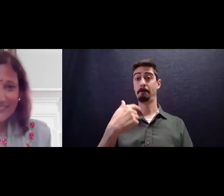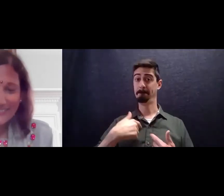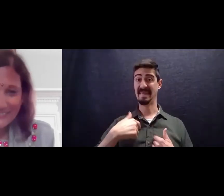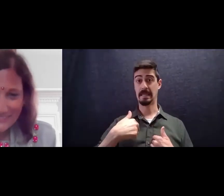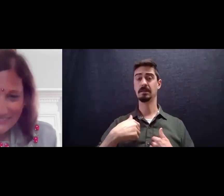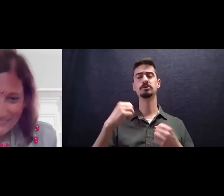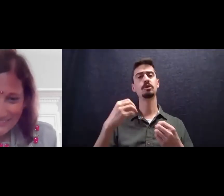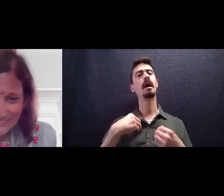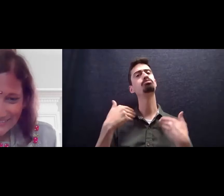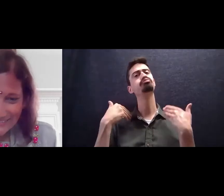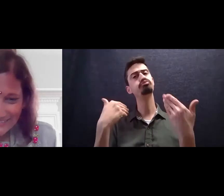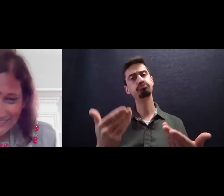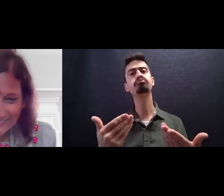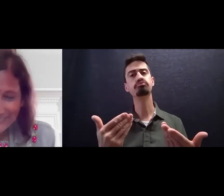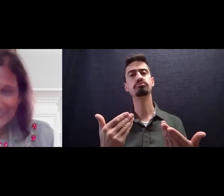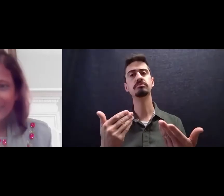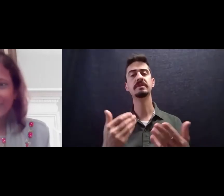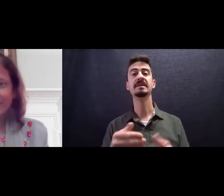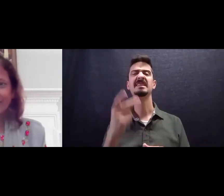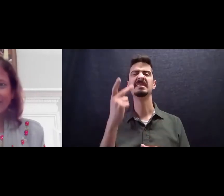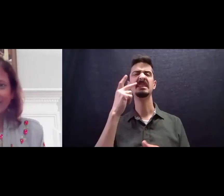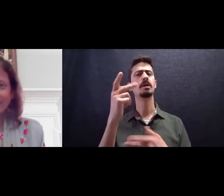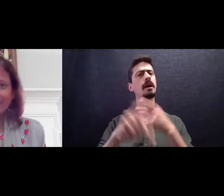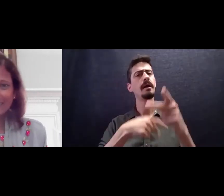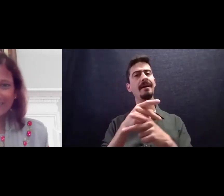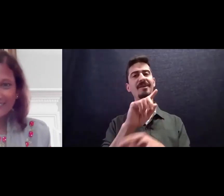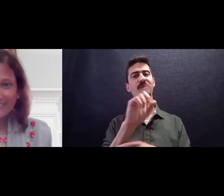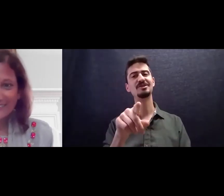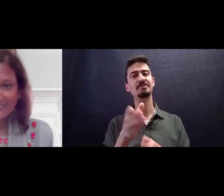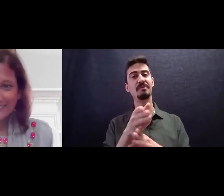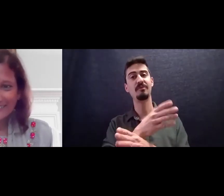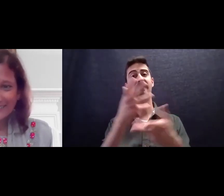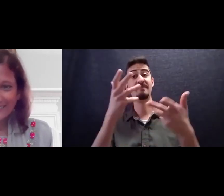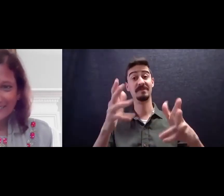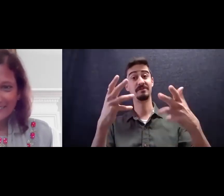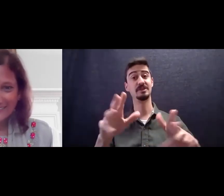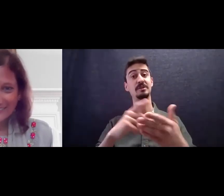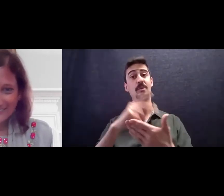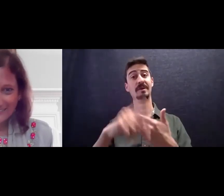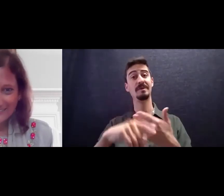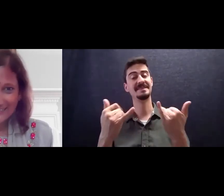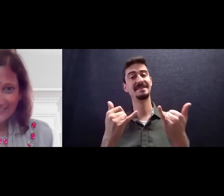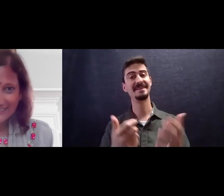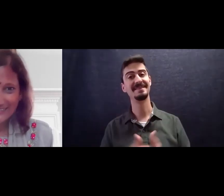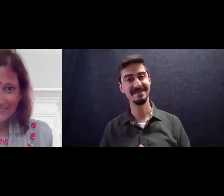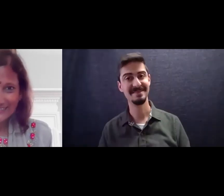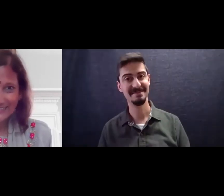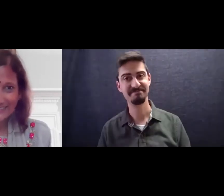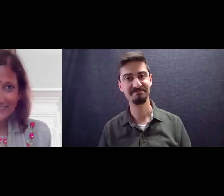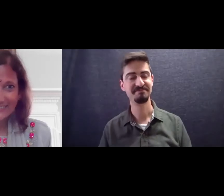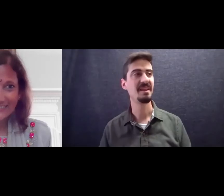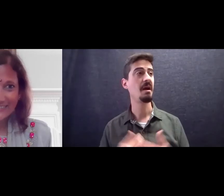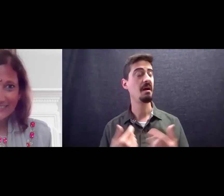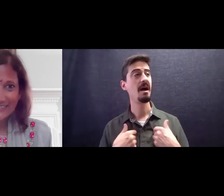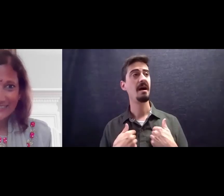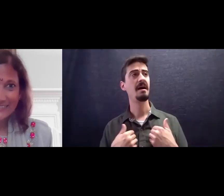I will go ahead and see what kind of questions we have before we wrap up our program today. I do